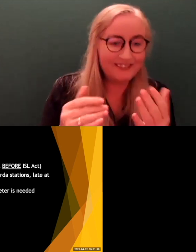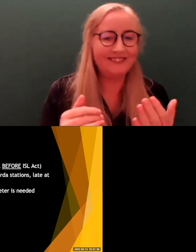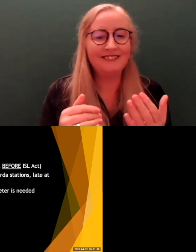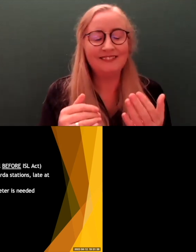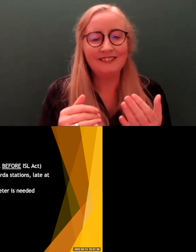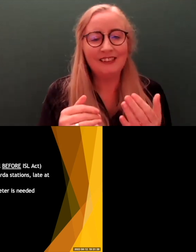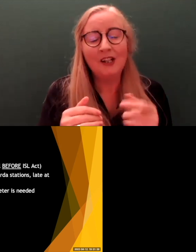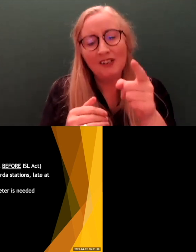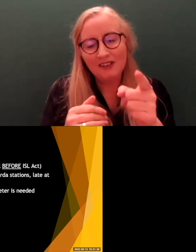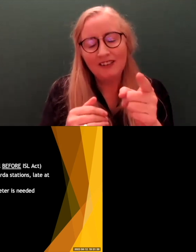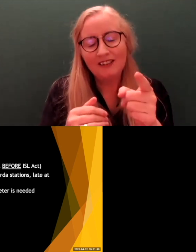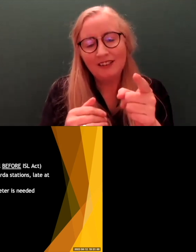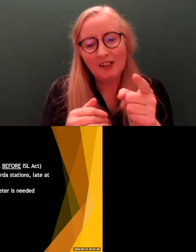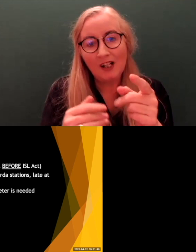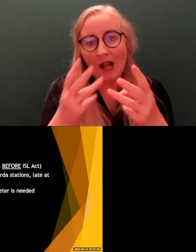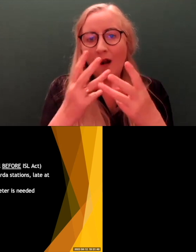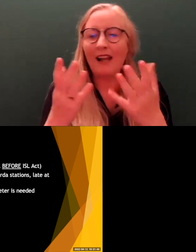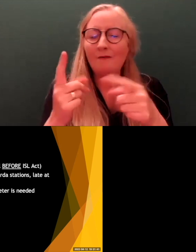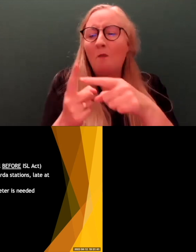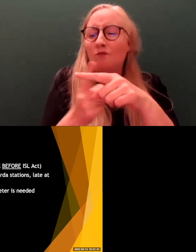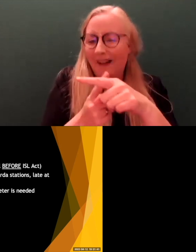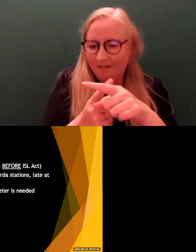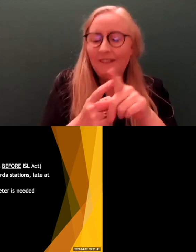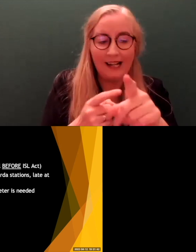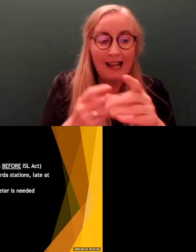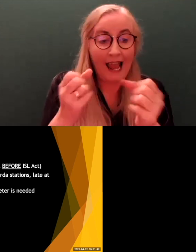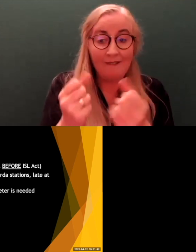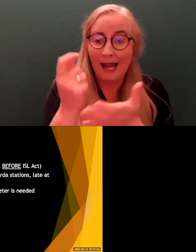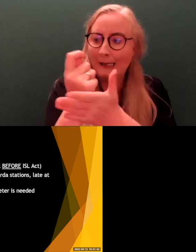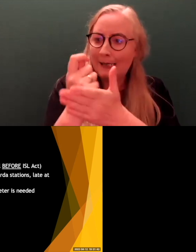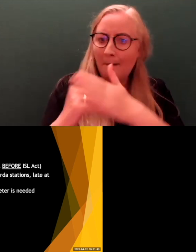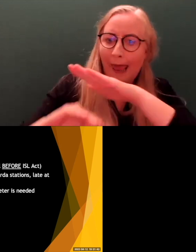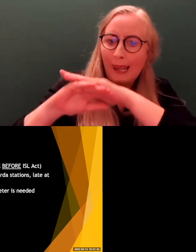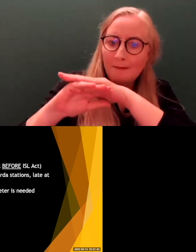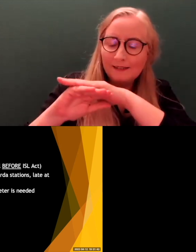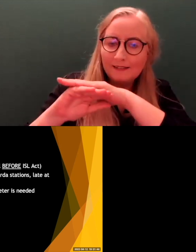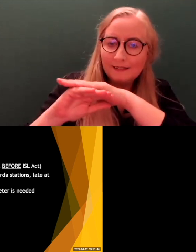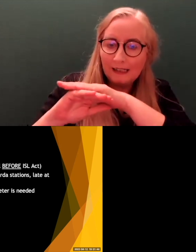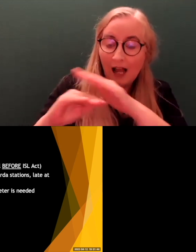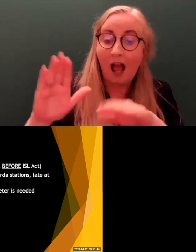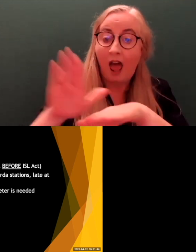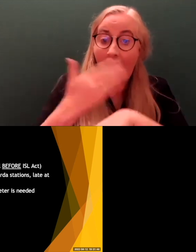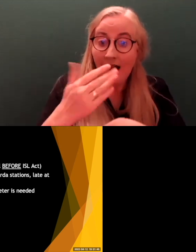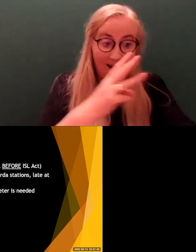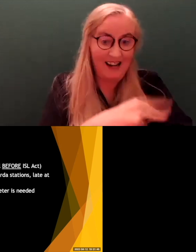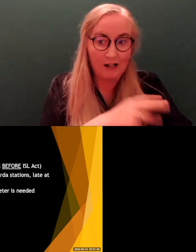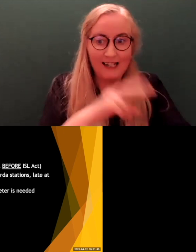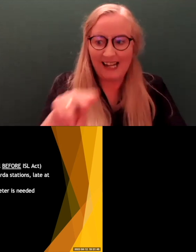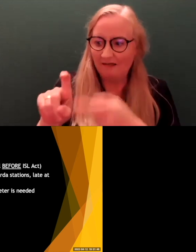very briefly, there's a time limit on how long Garda can hold you for, right? So if you're arrested,